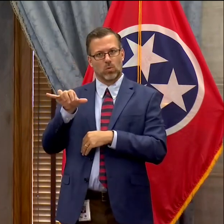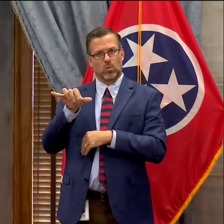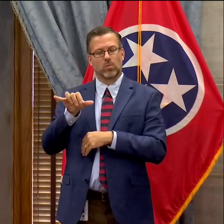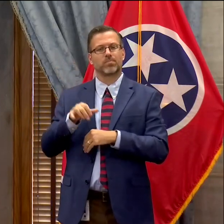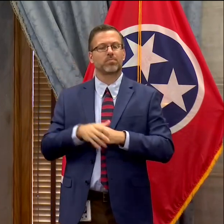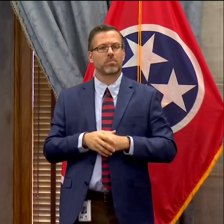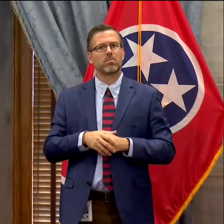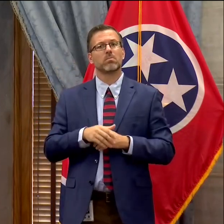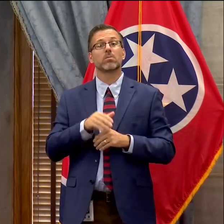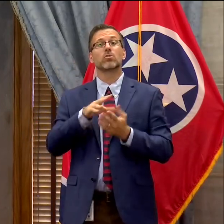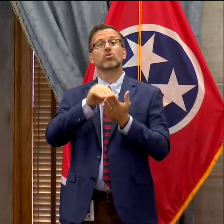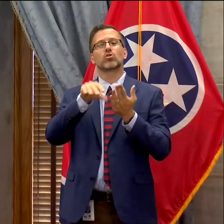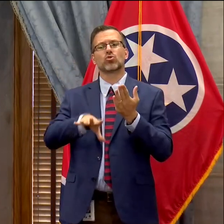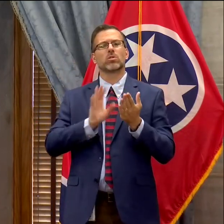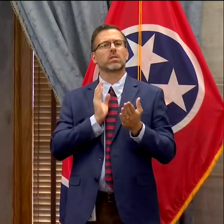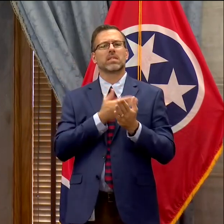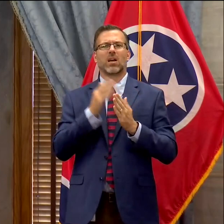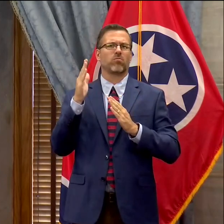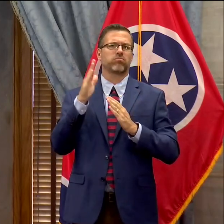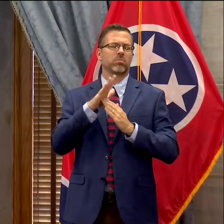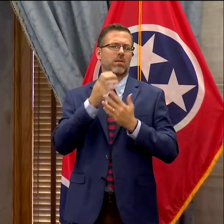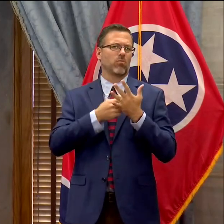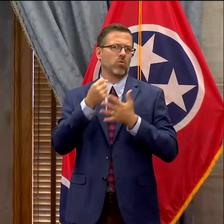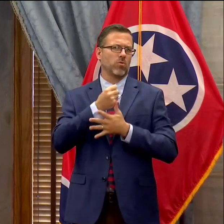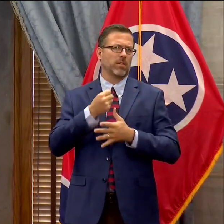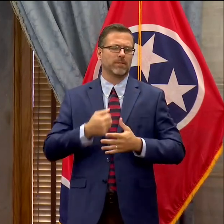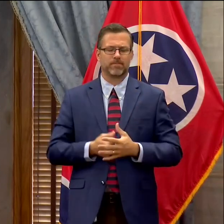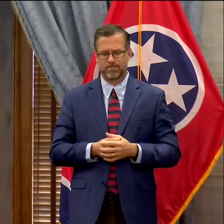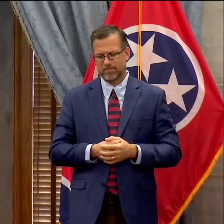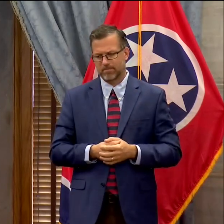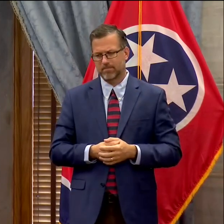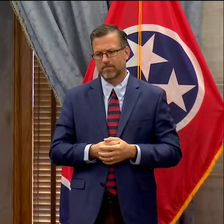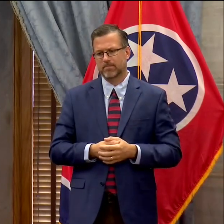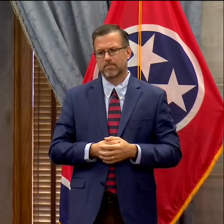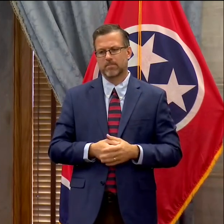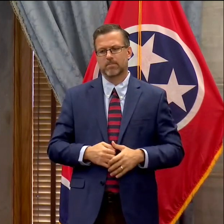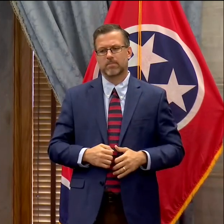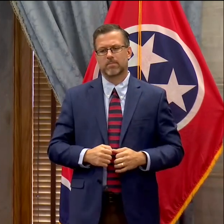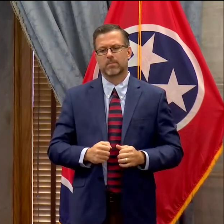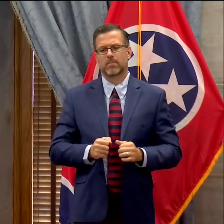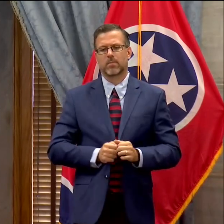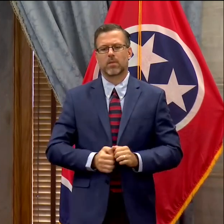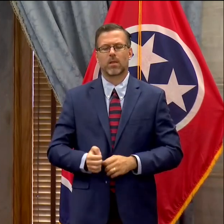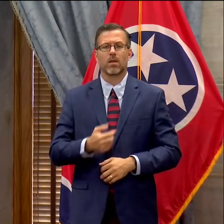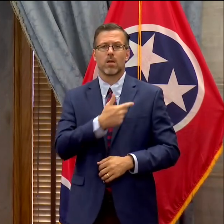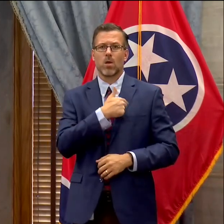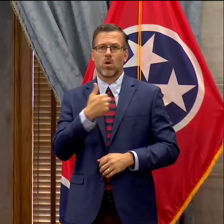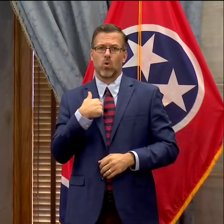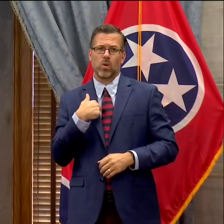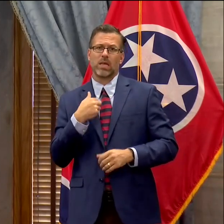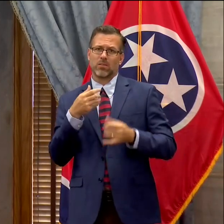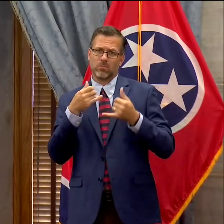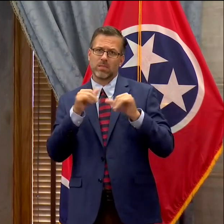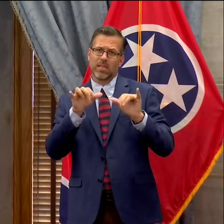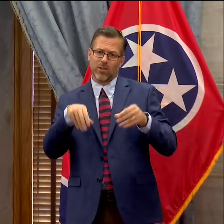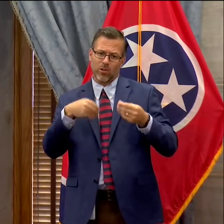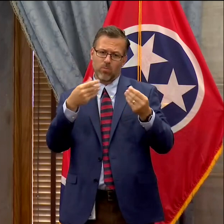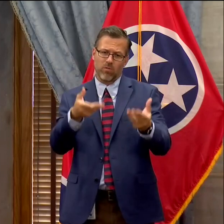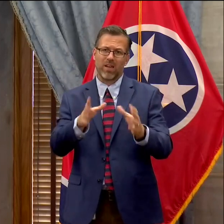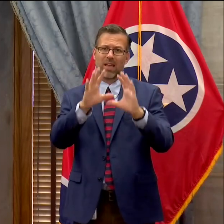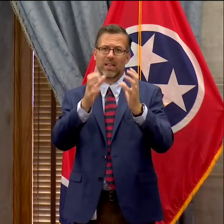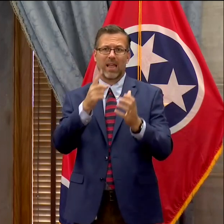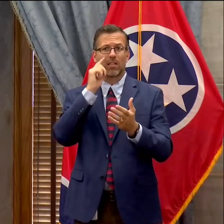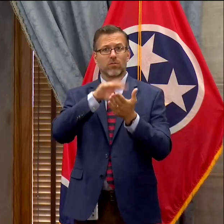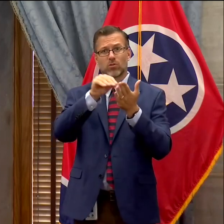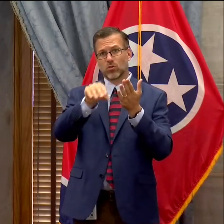every decision. Students have been supported and well-served throughout. In fact, student grades during the spring